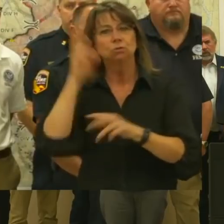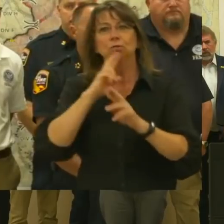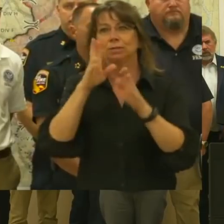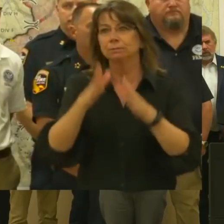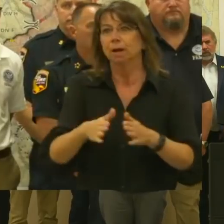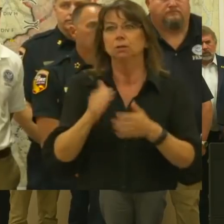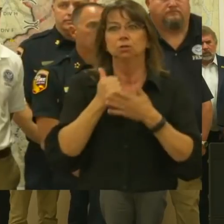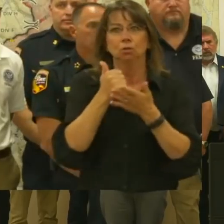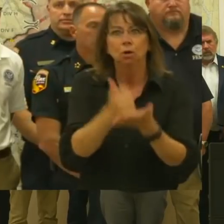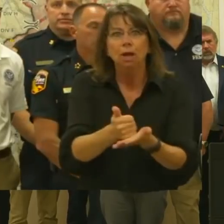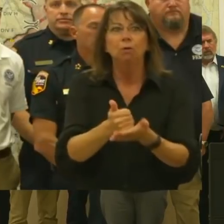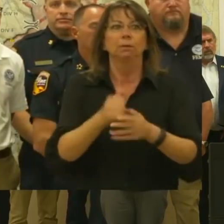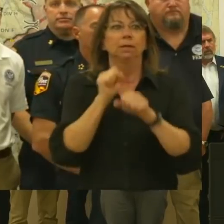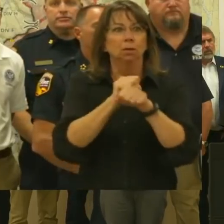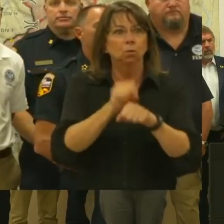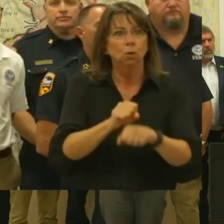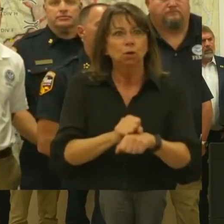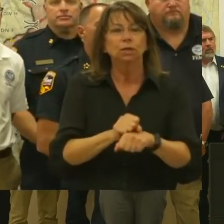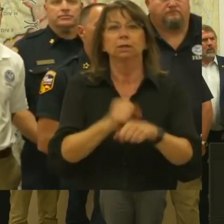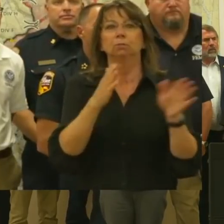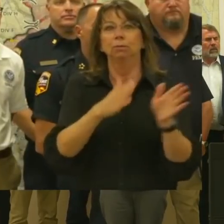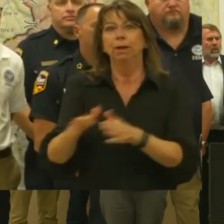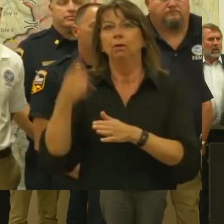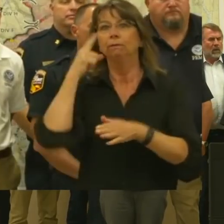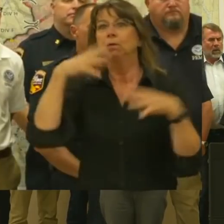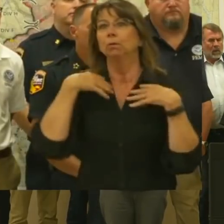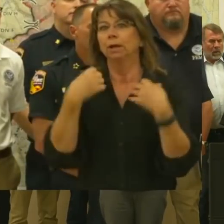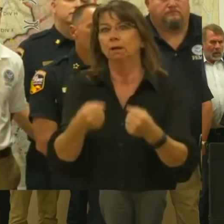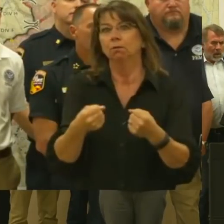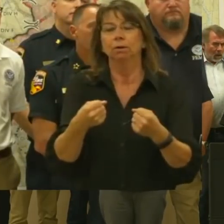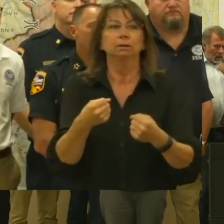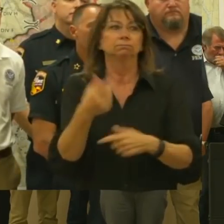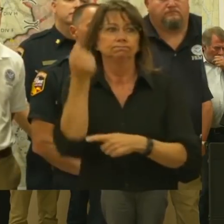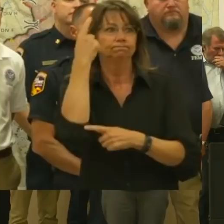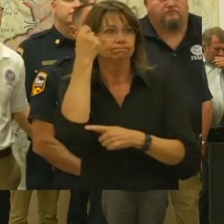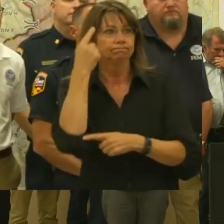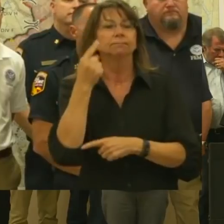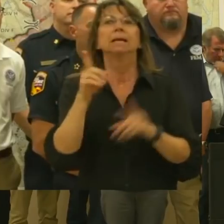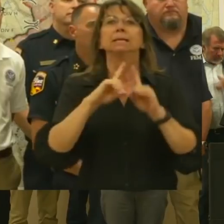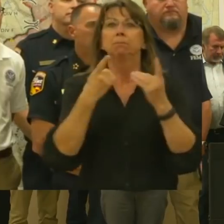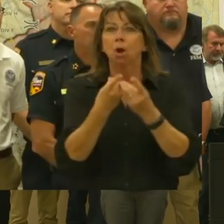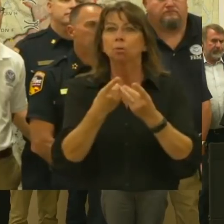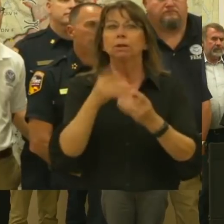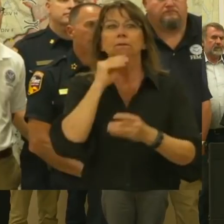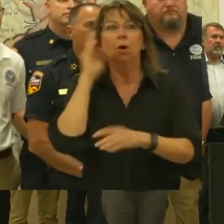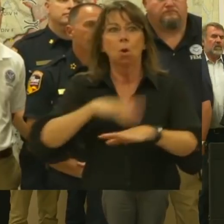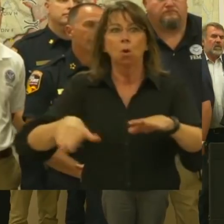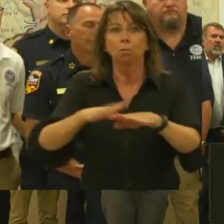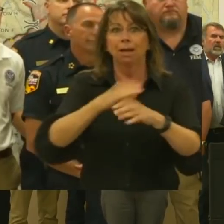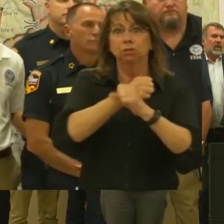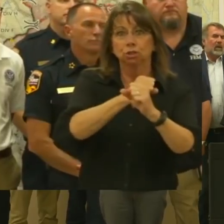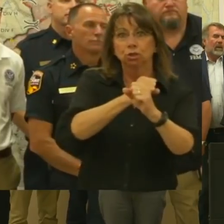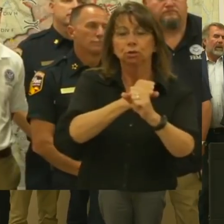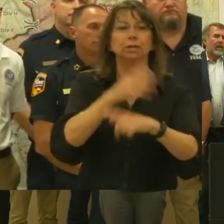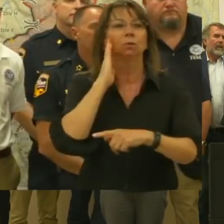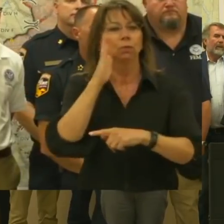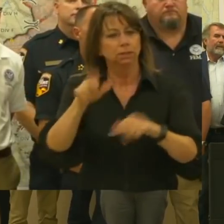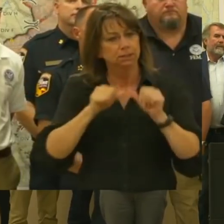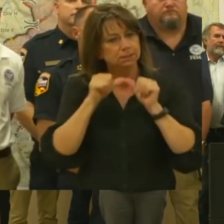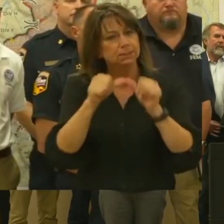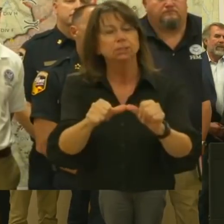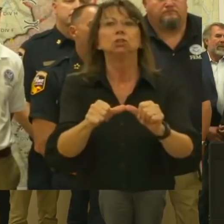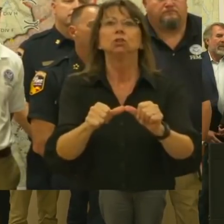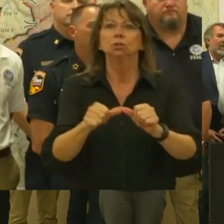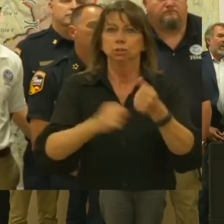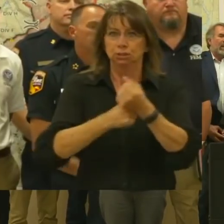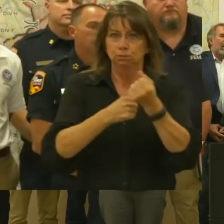respond and to begin recovery. And make no mistake, the Department of Homeland Security and FEMA will continue to support our partners throughout the response